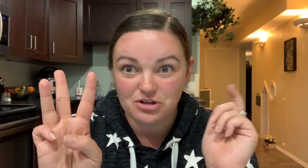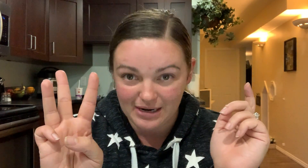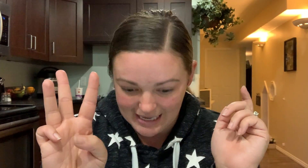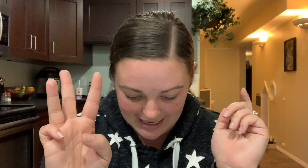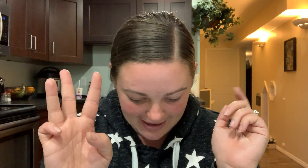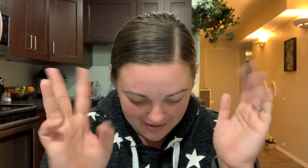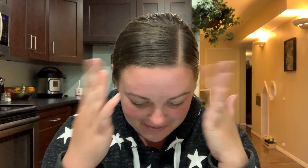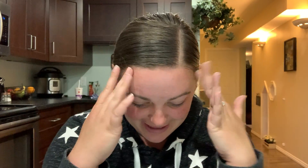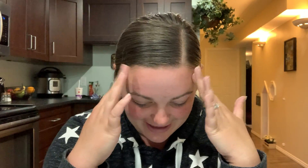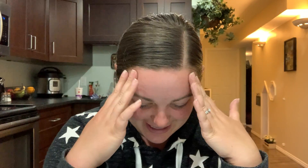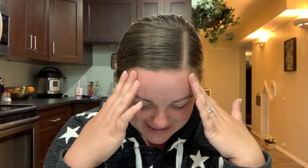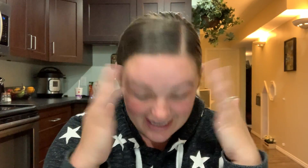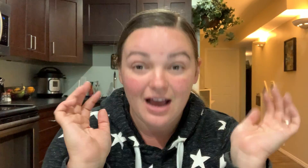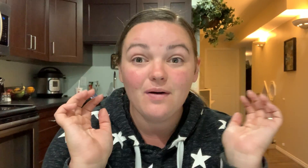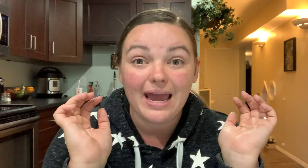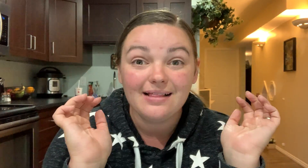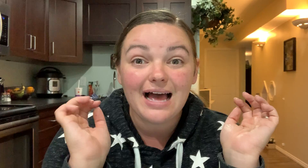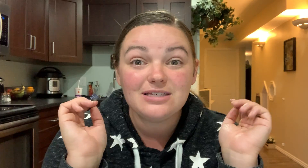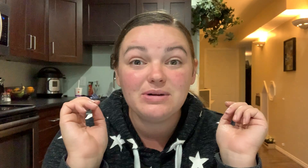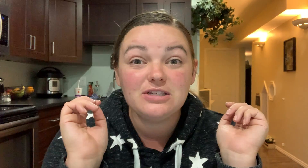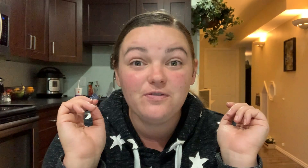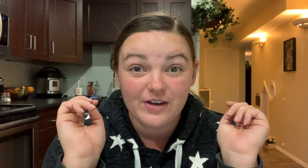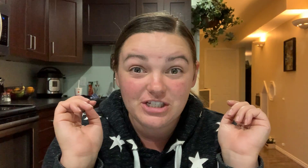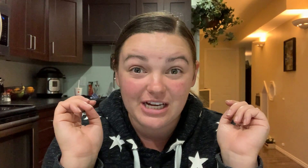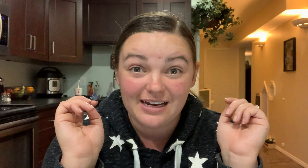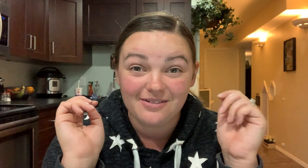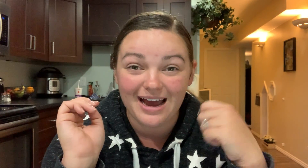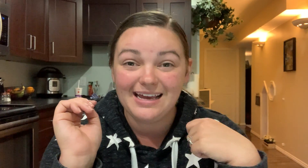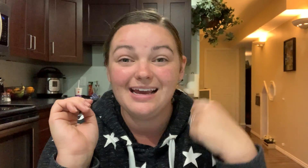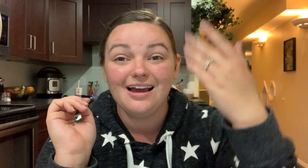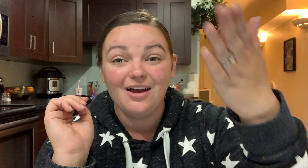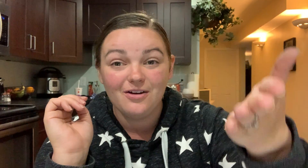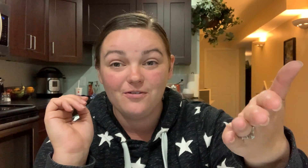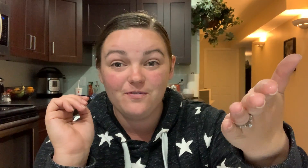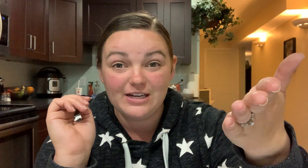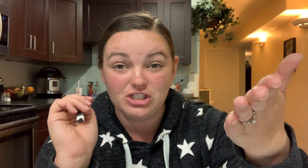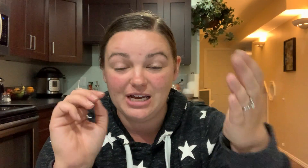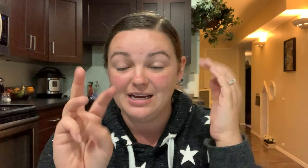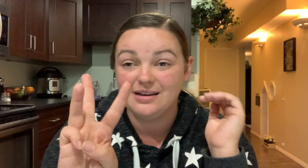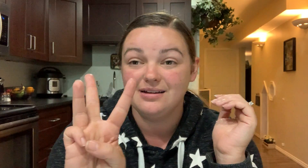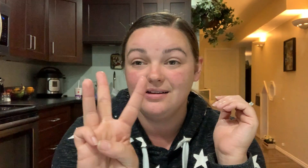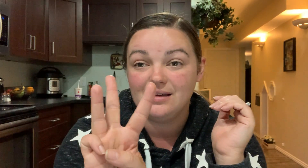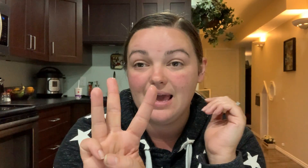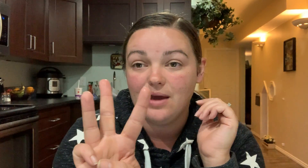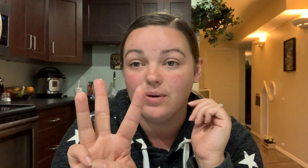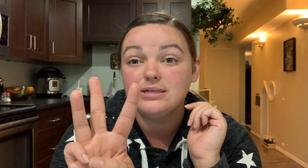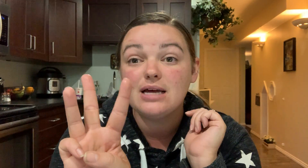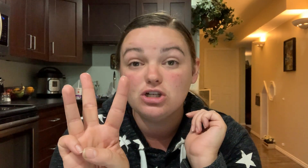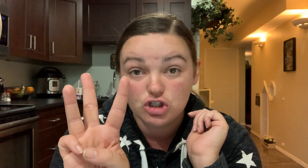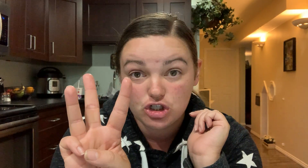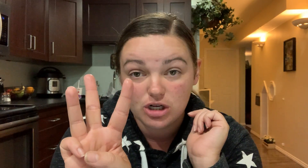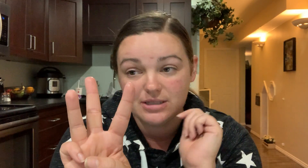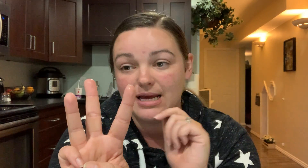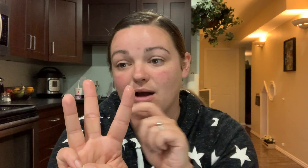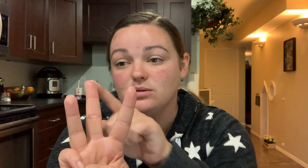tricky oh my goodness okay last one is fishing ready fishing okay where's the sh sound